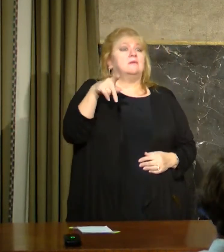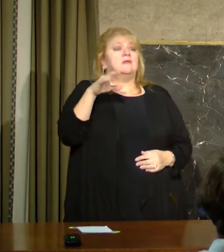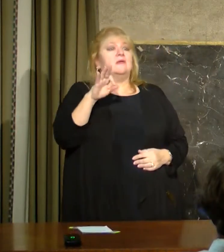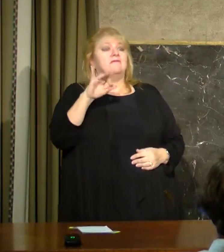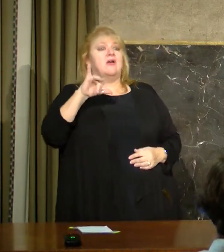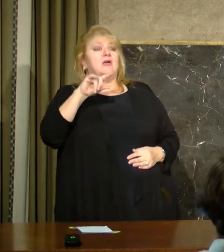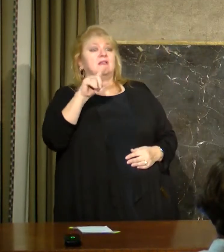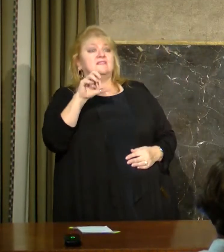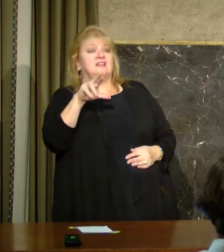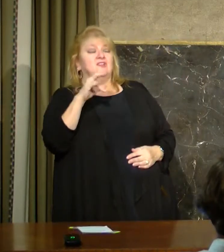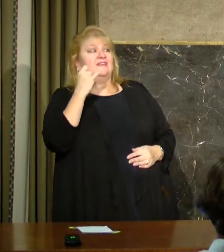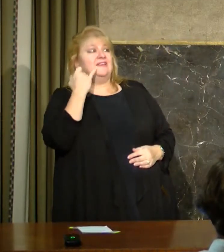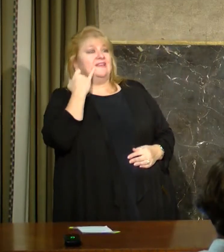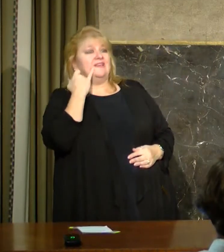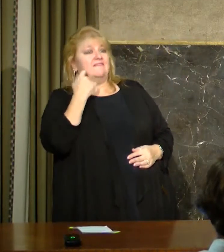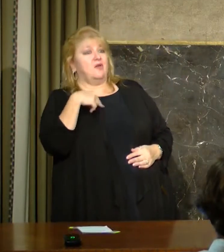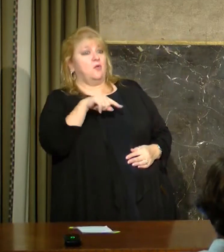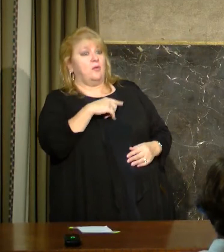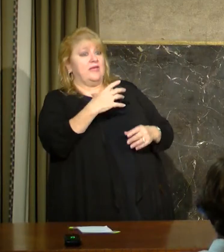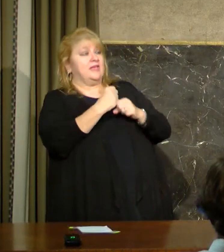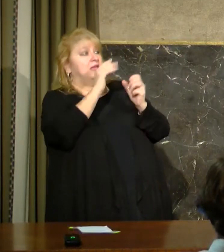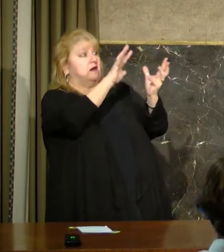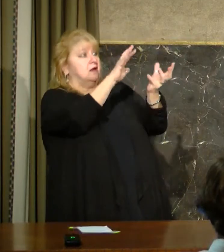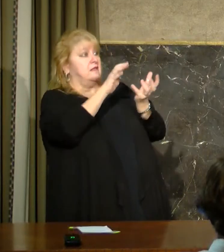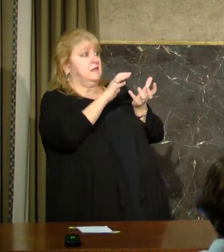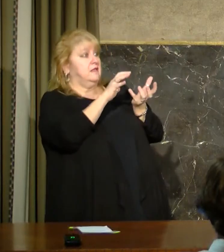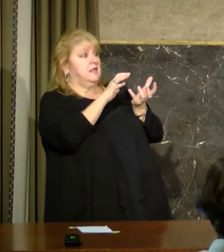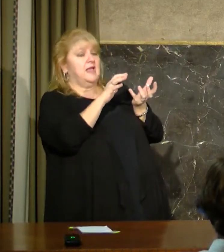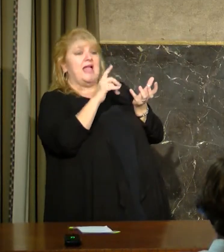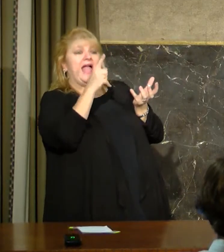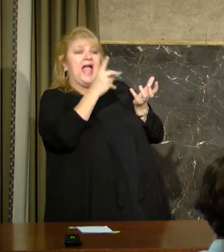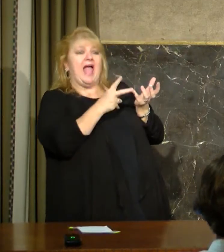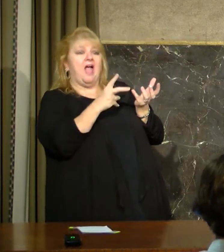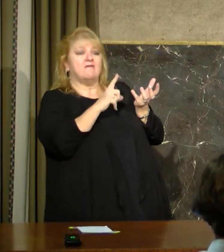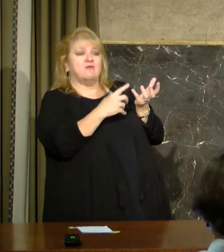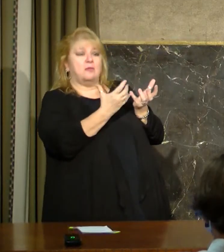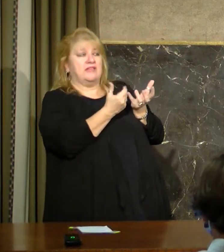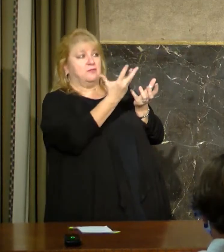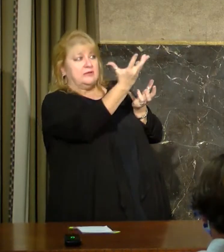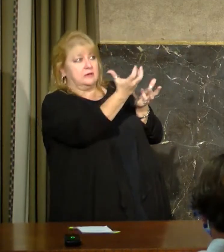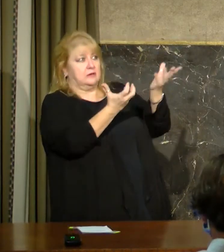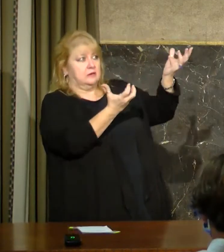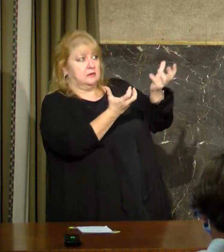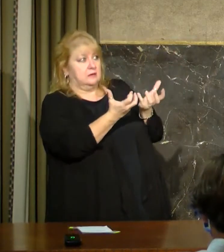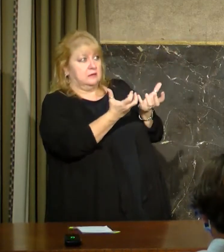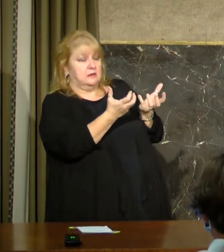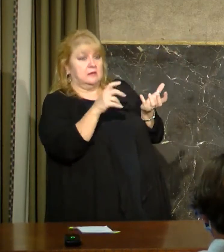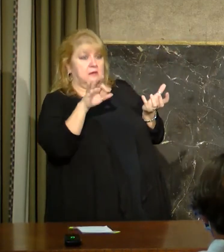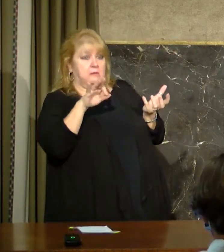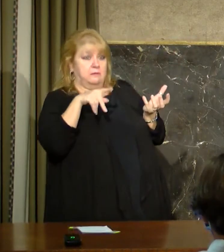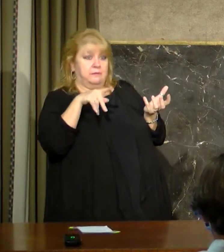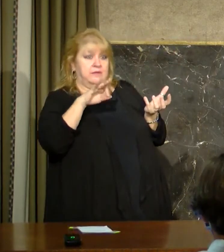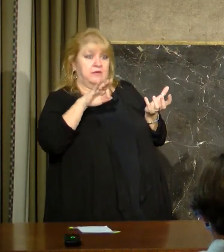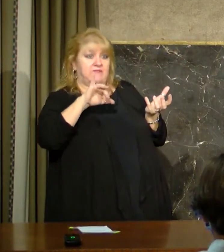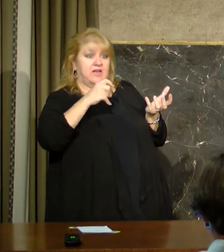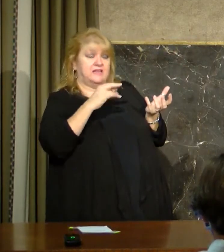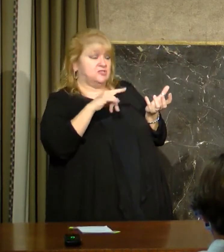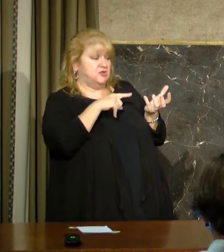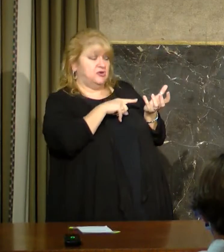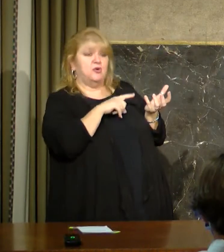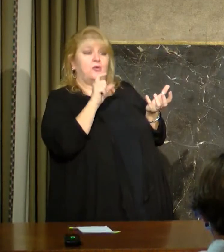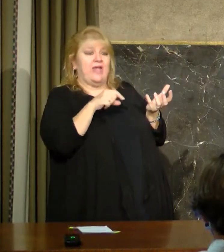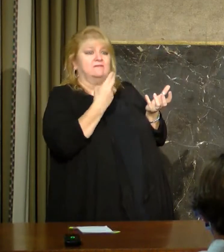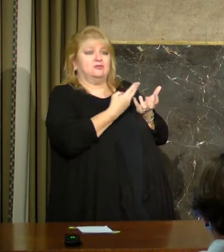vaccine. If half the vaccine that we're going to get going forward is Pfizer vaccine, then we're going to have to use it. And those ultra cold storage